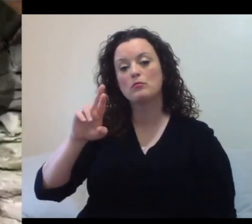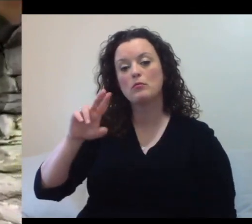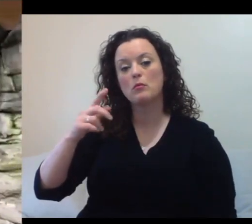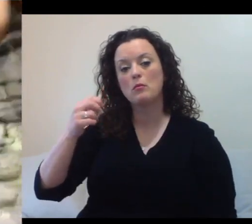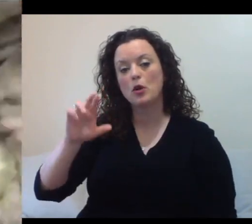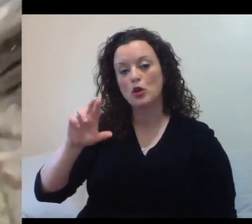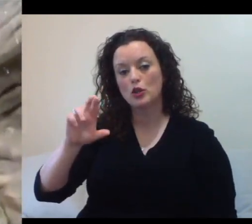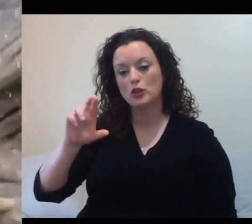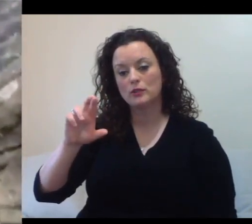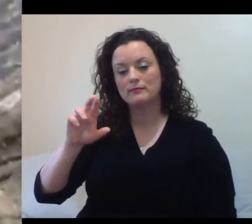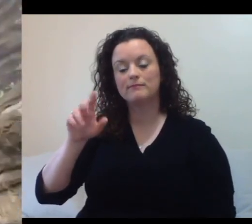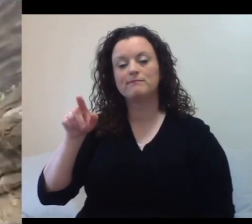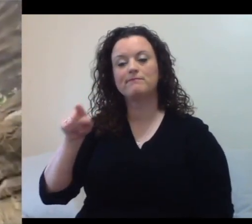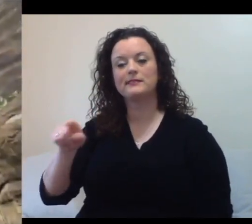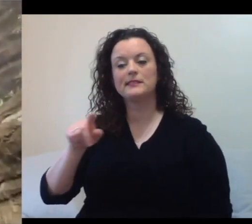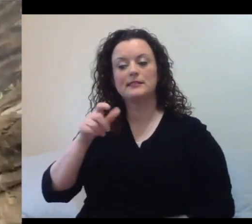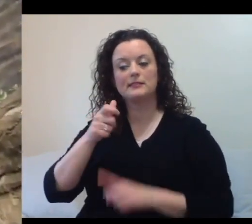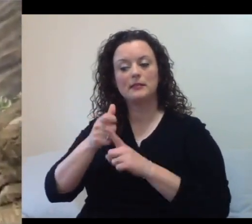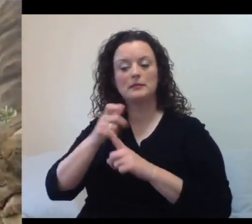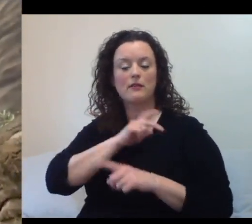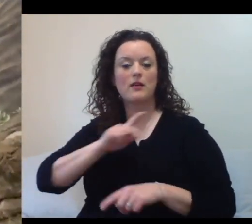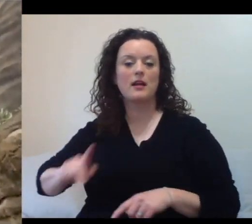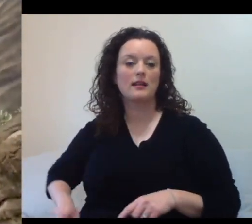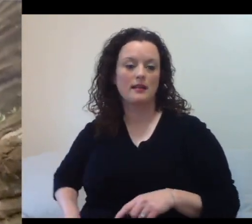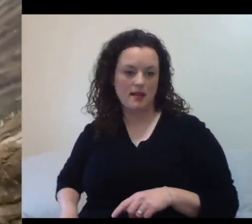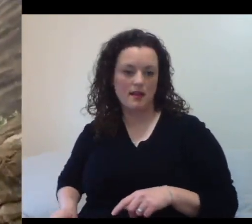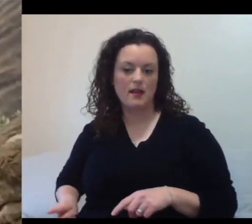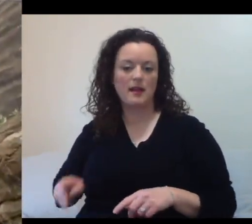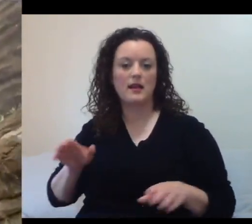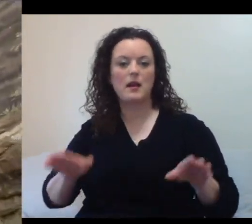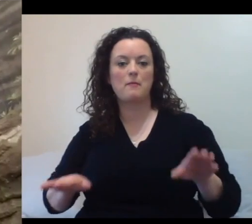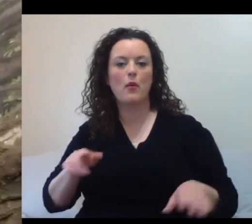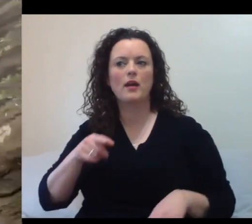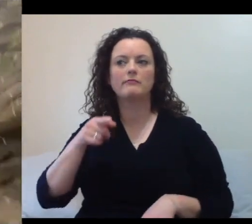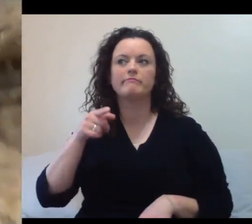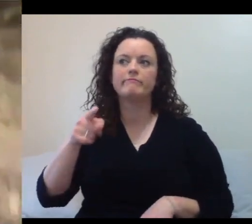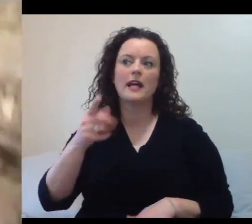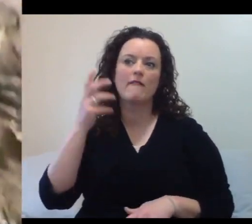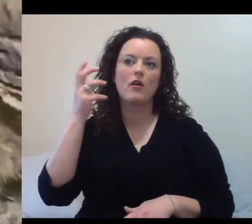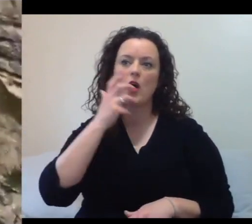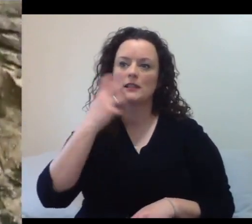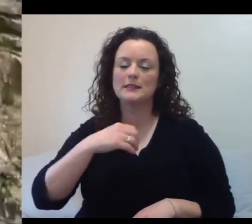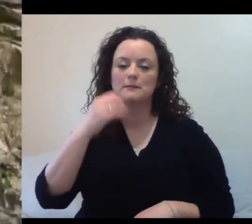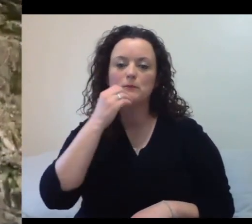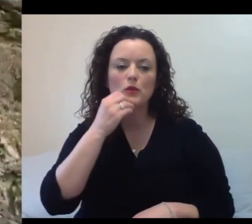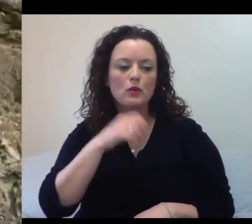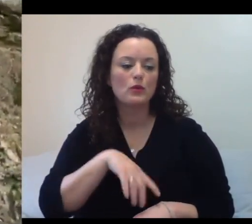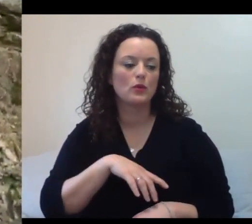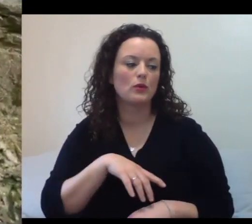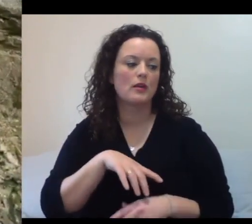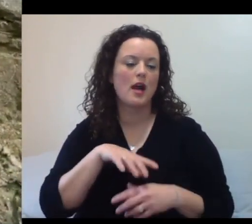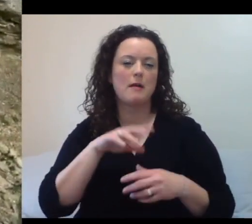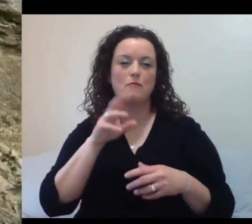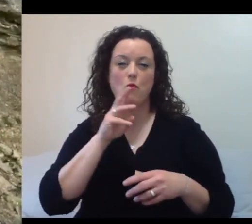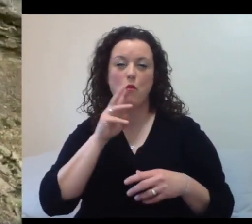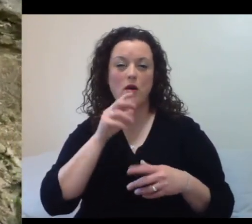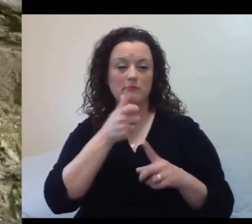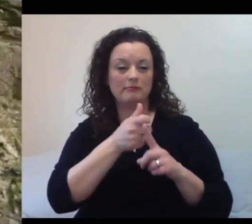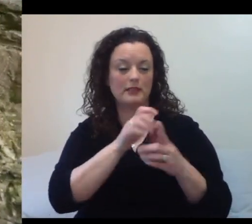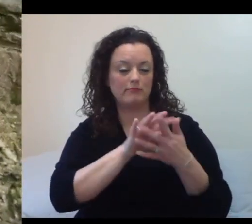Really awesome food. They've got really, really awesome filtered water. So it's really, really clean in here. Then